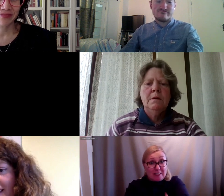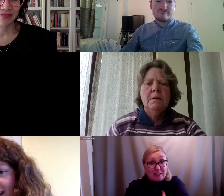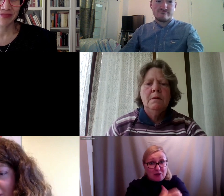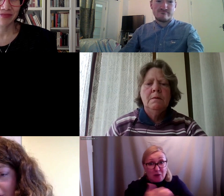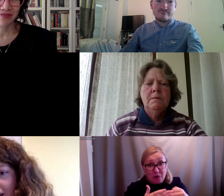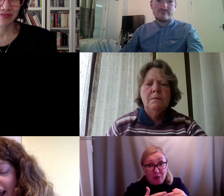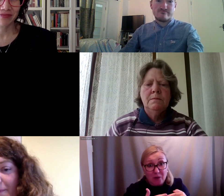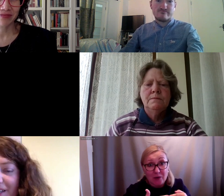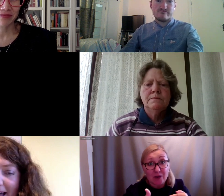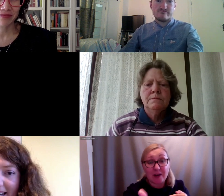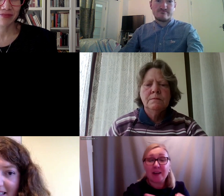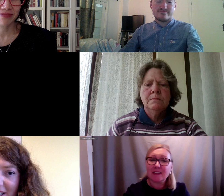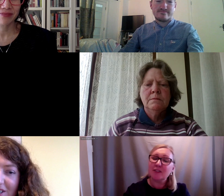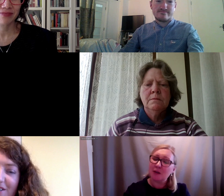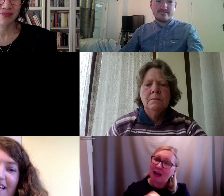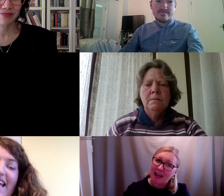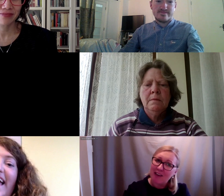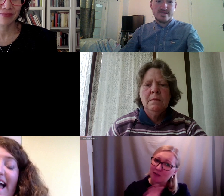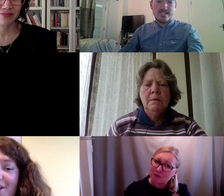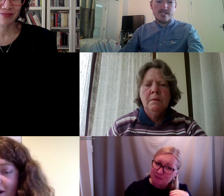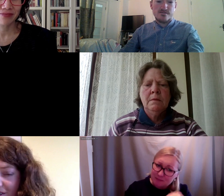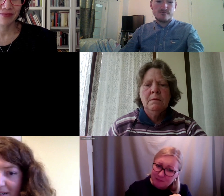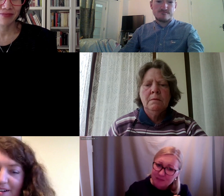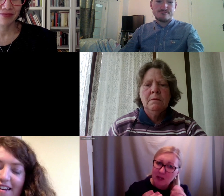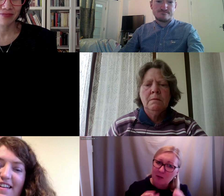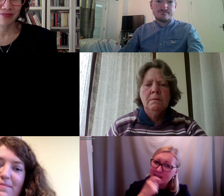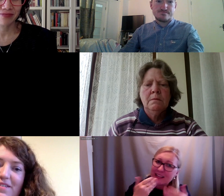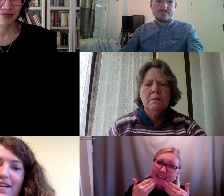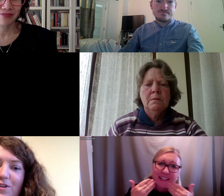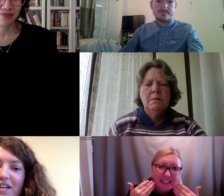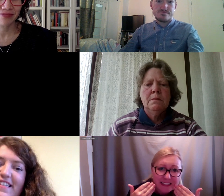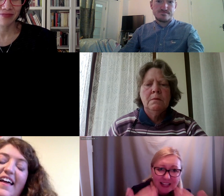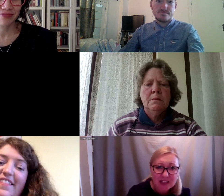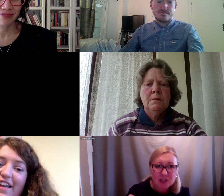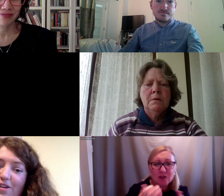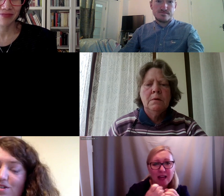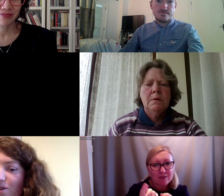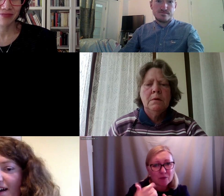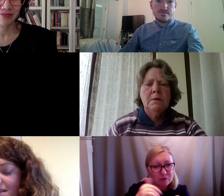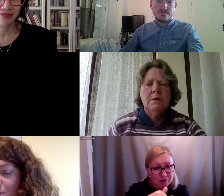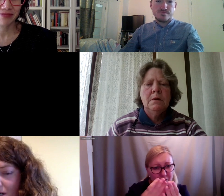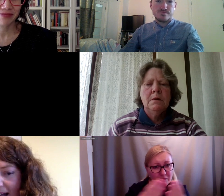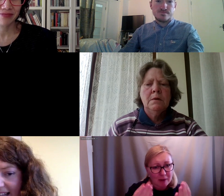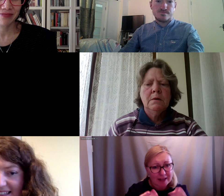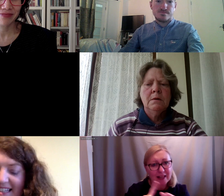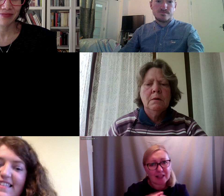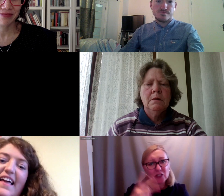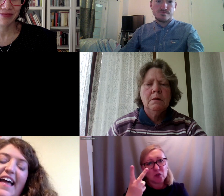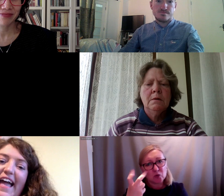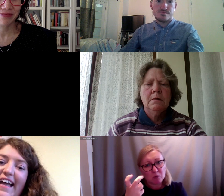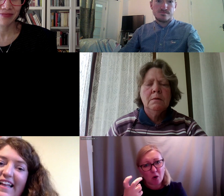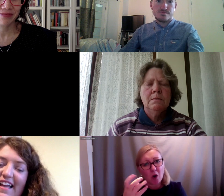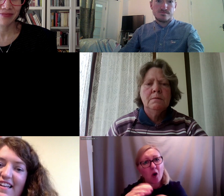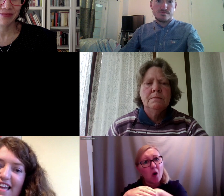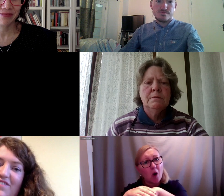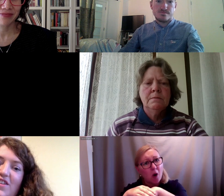I just want to thank everyone, all the panellists on screen and off screen, Marie Dendermont as well, of course. Thank you to our support behind the scenes,